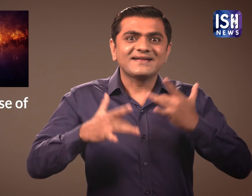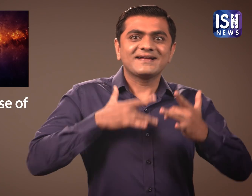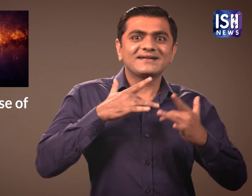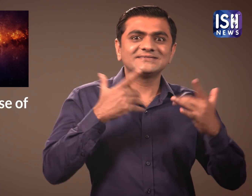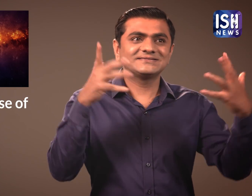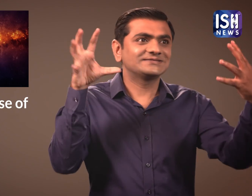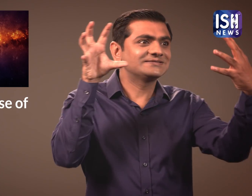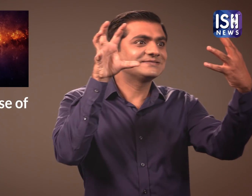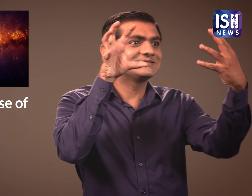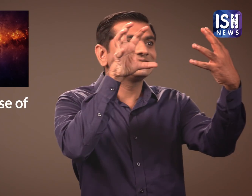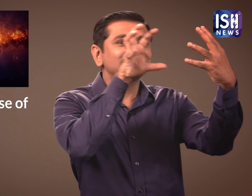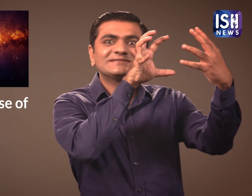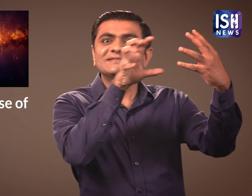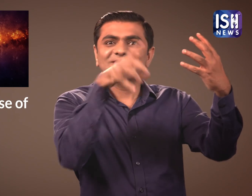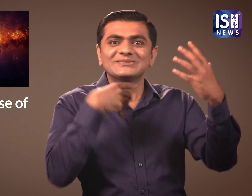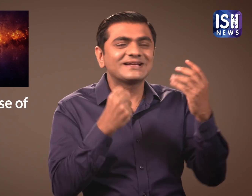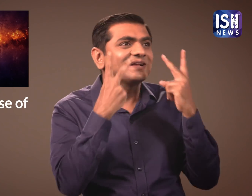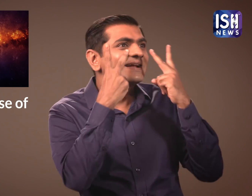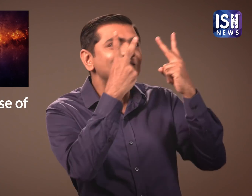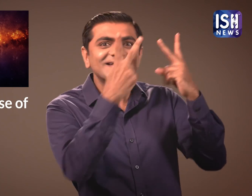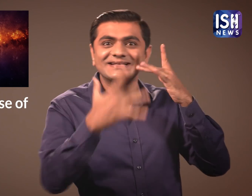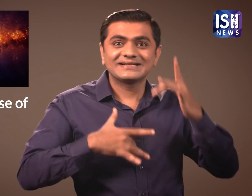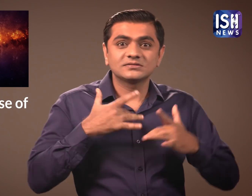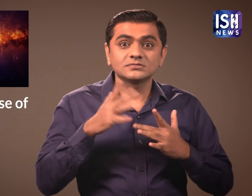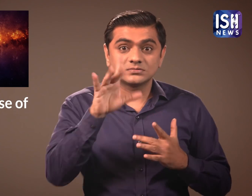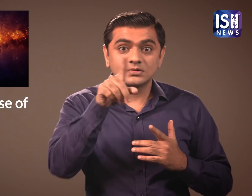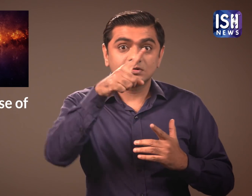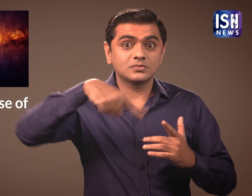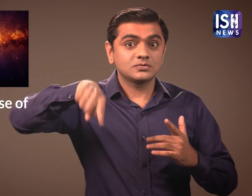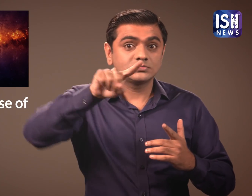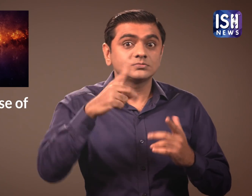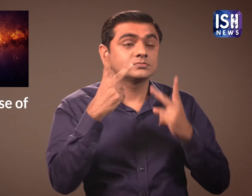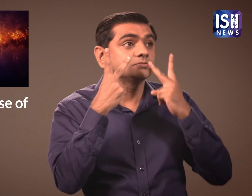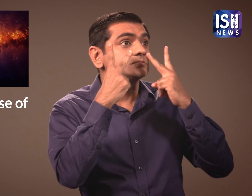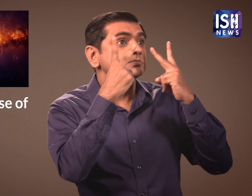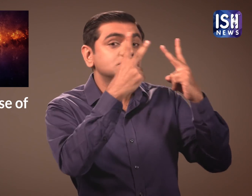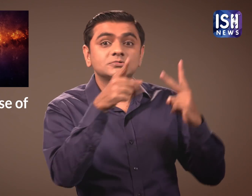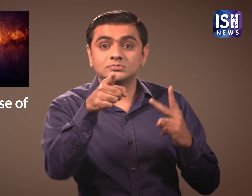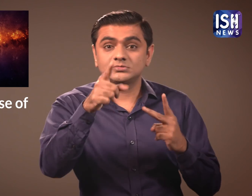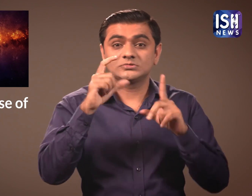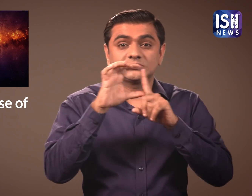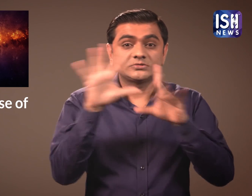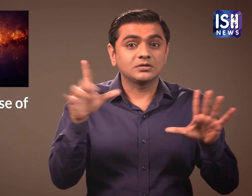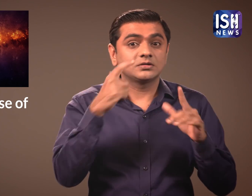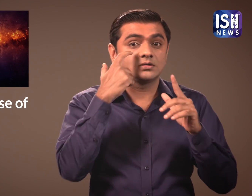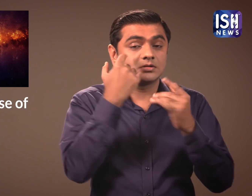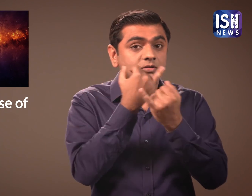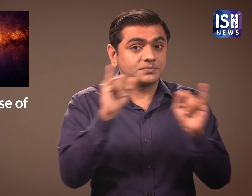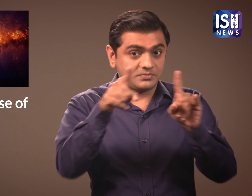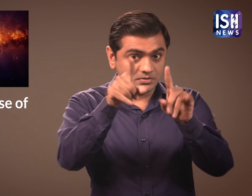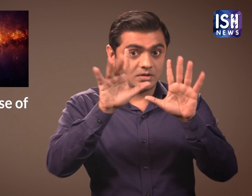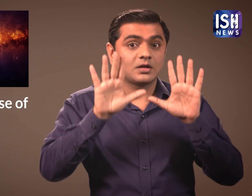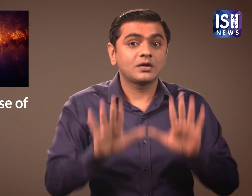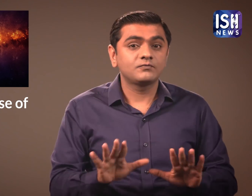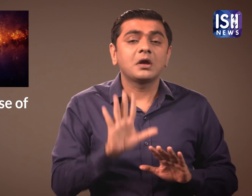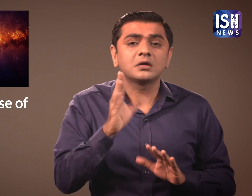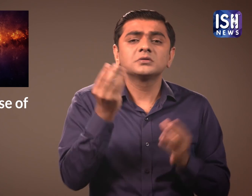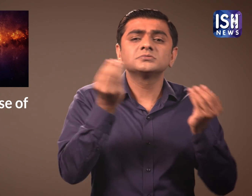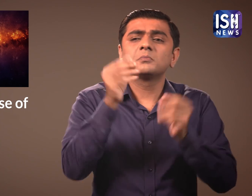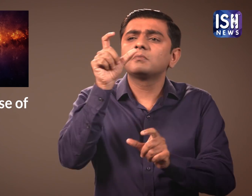You all must be excited to watch the Eclipse but be careful not to look at the Sun directly as it can cause damage to your eyes.